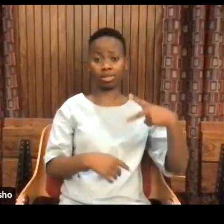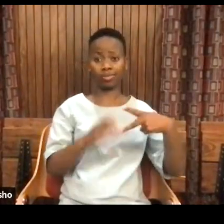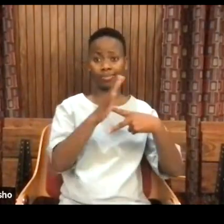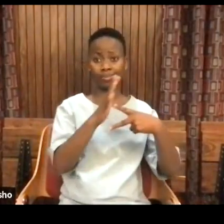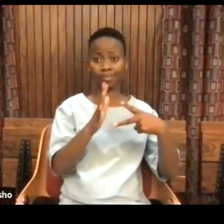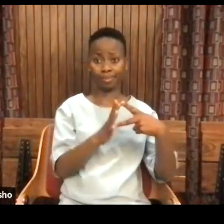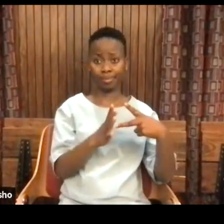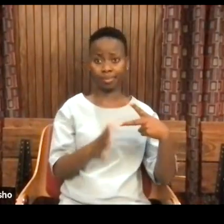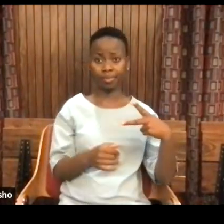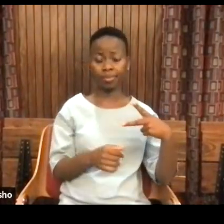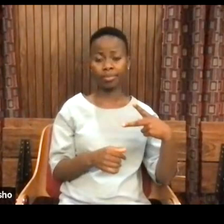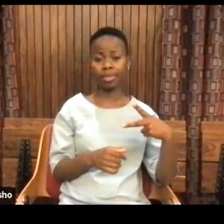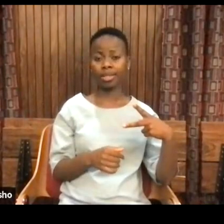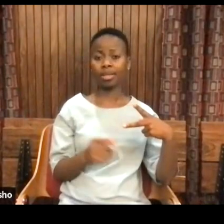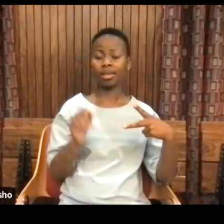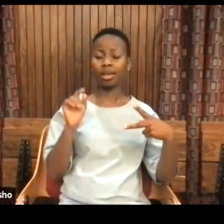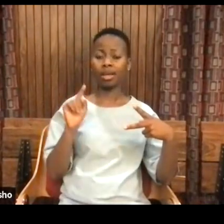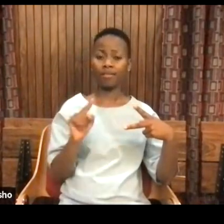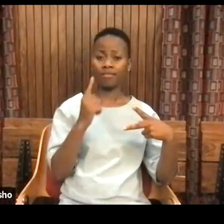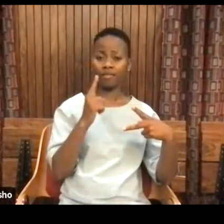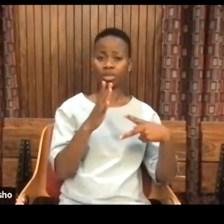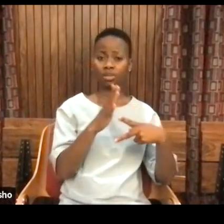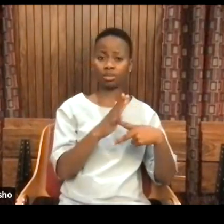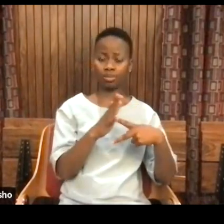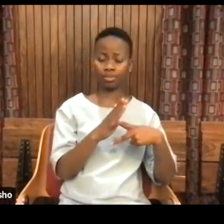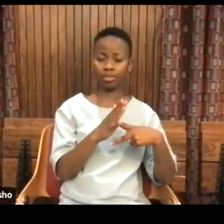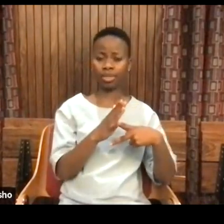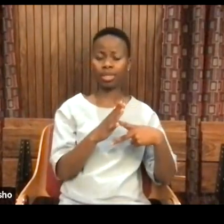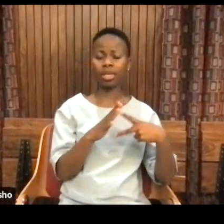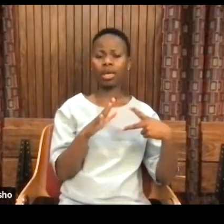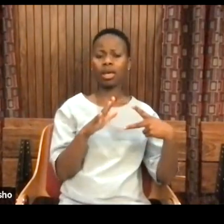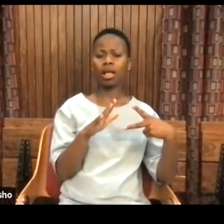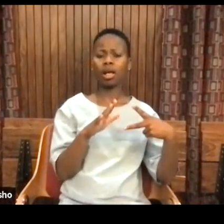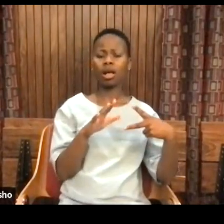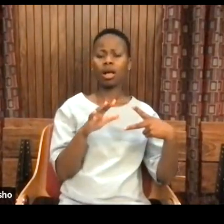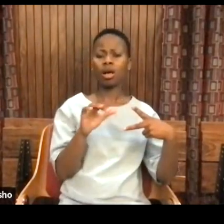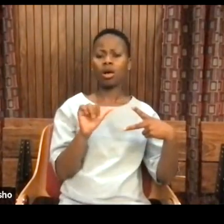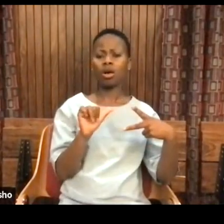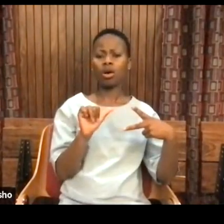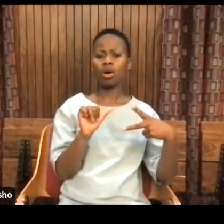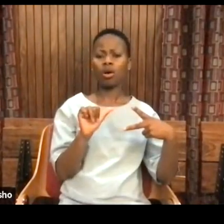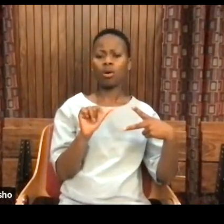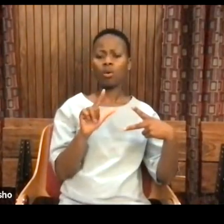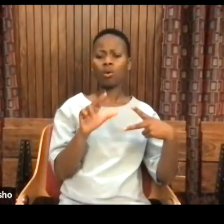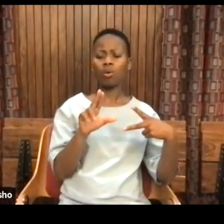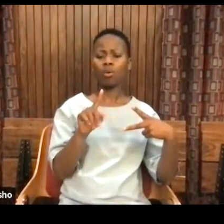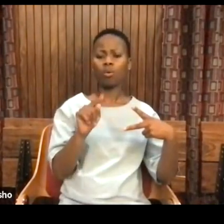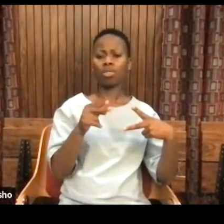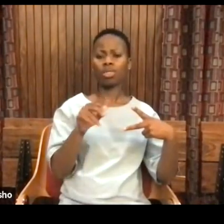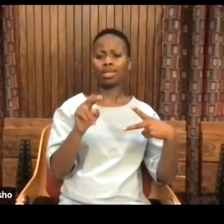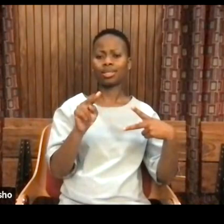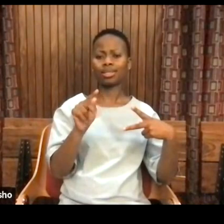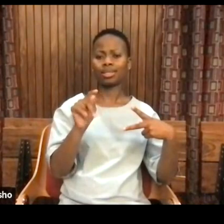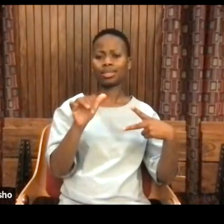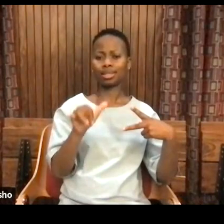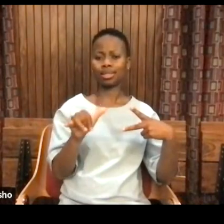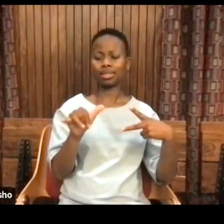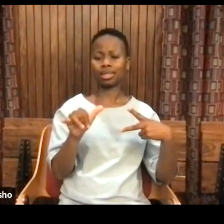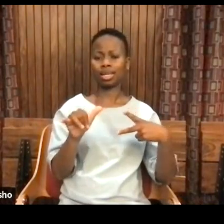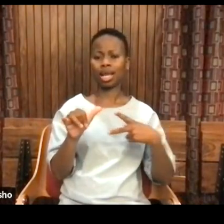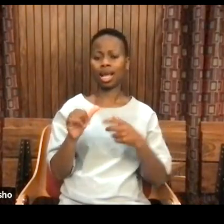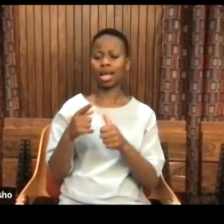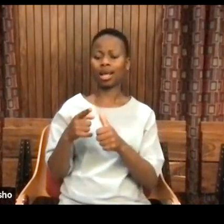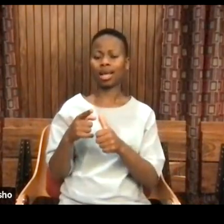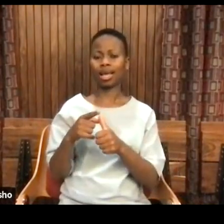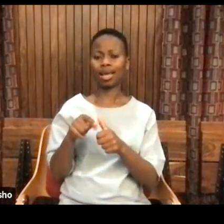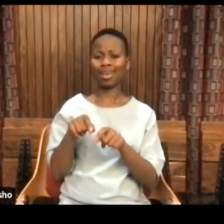The first one is the thing I call the Odyssey of the Text. When I was a doctoral student, I